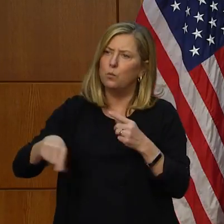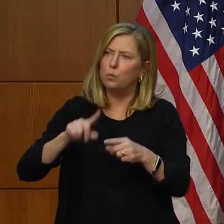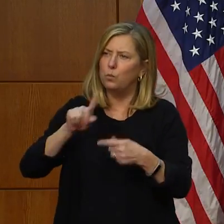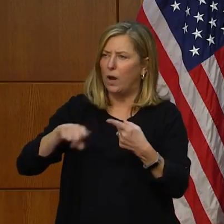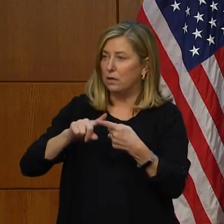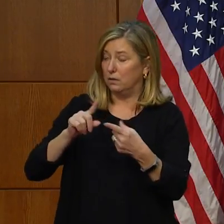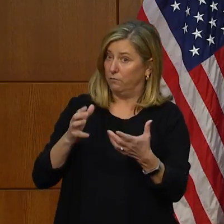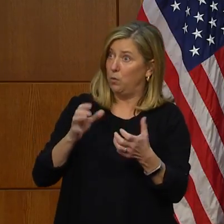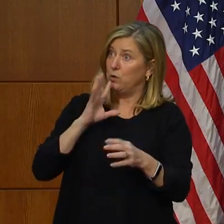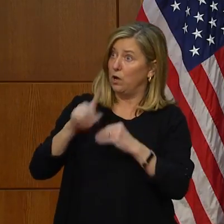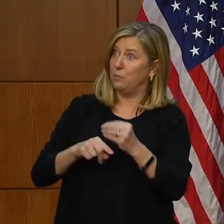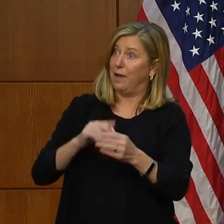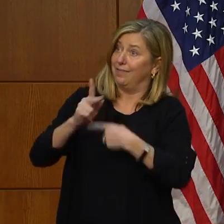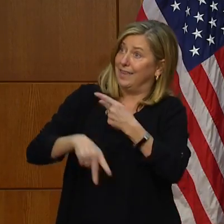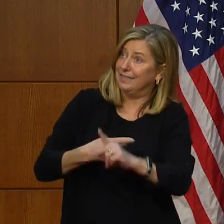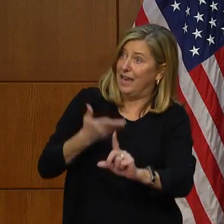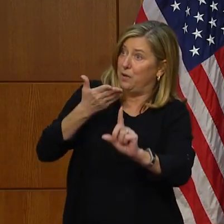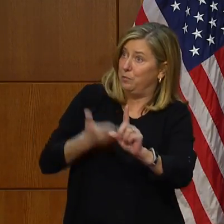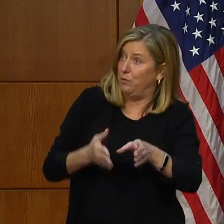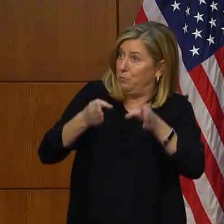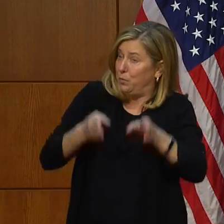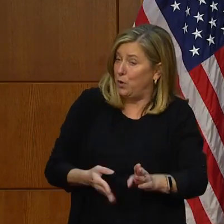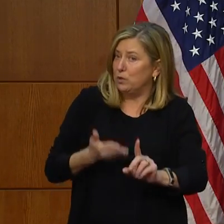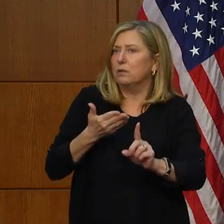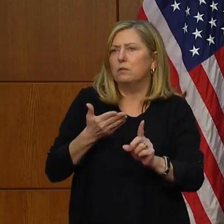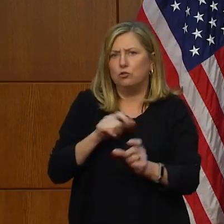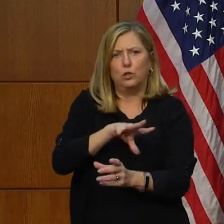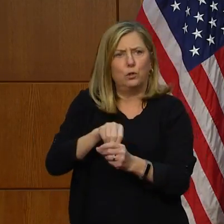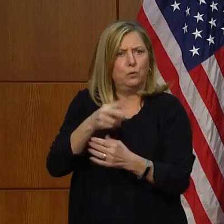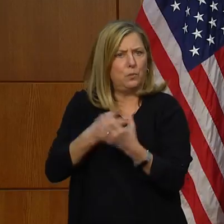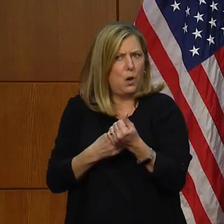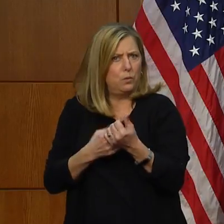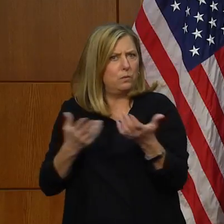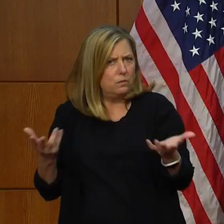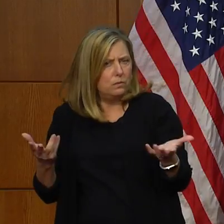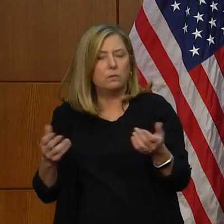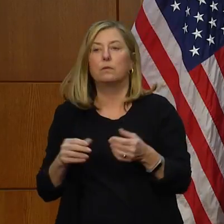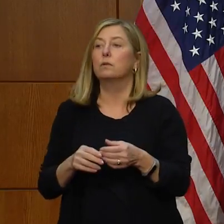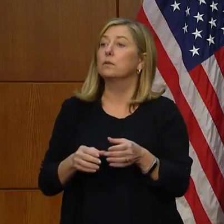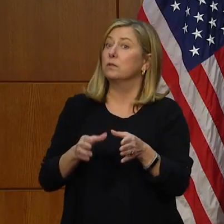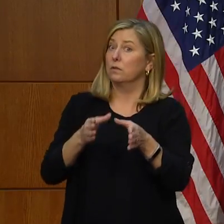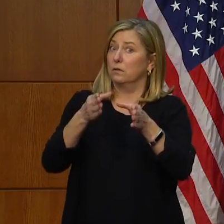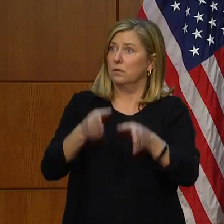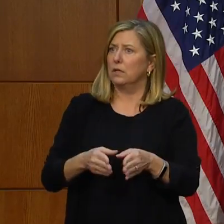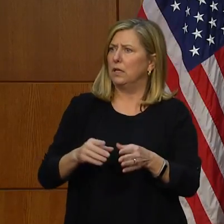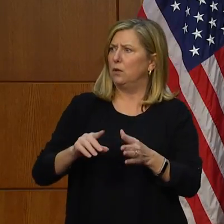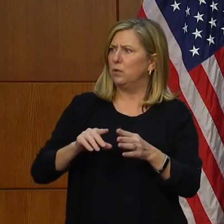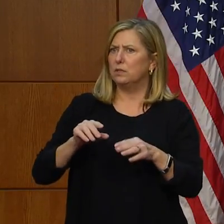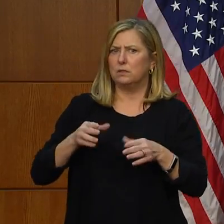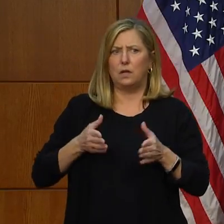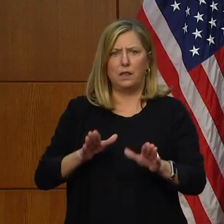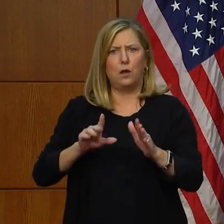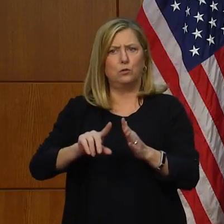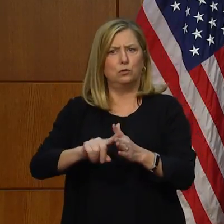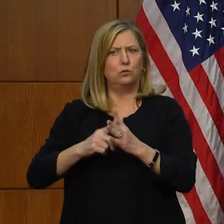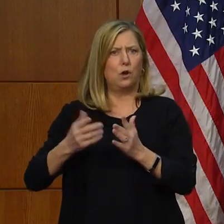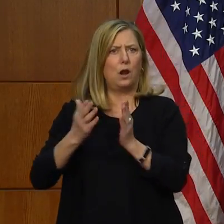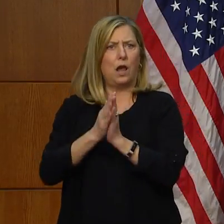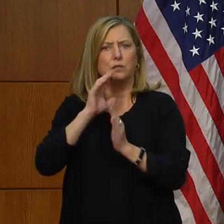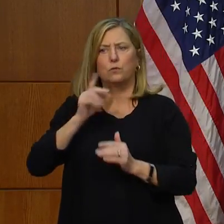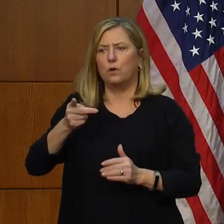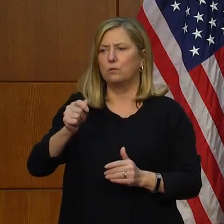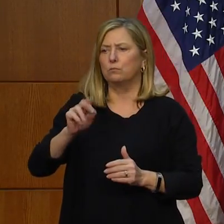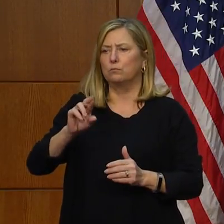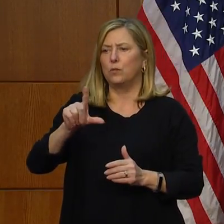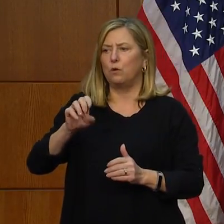that Mr. Martin is. So Mr. Martin, who was eligible for parole starting in 1994, was paroled